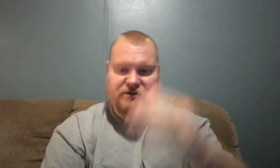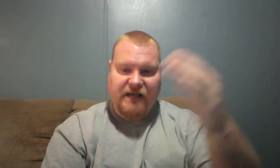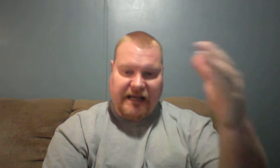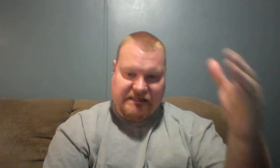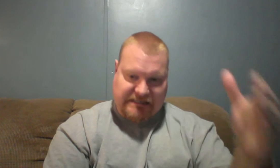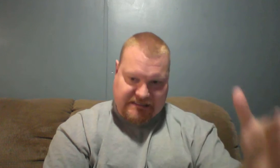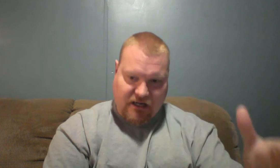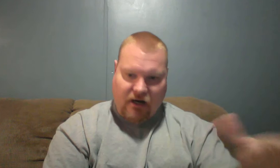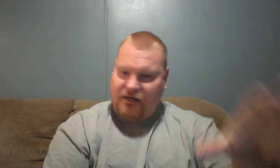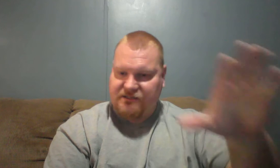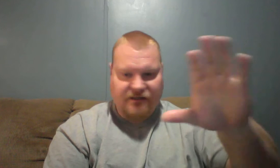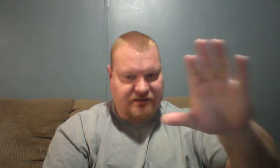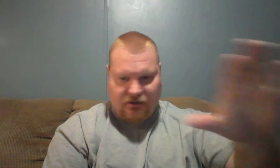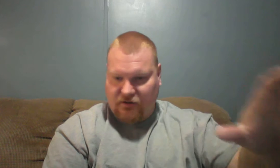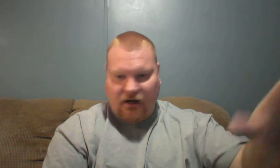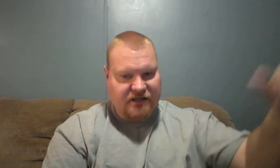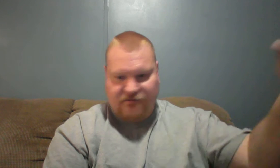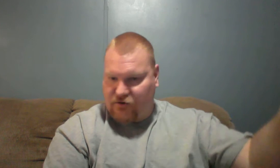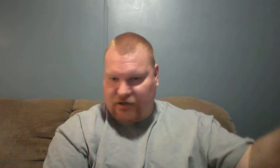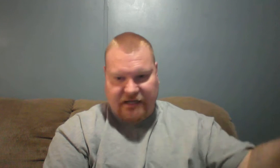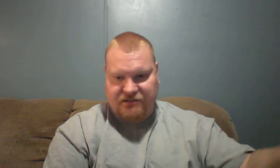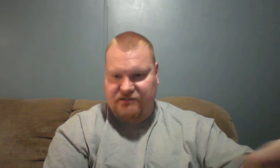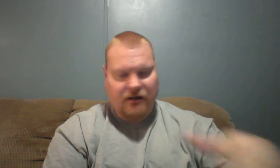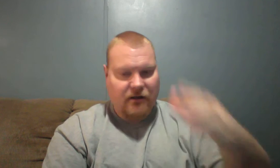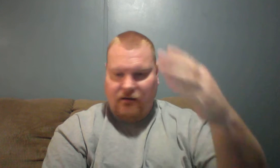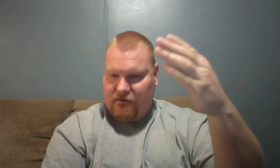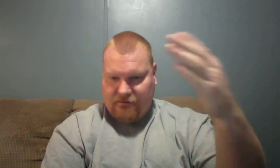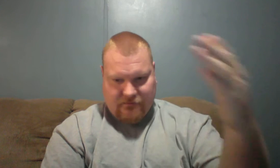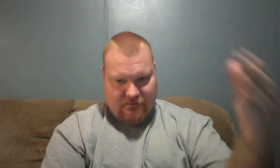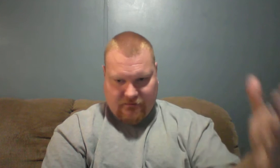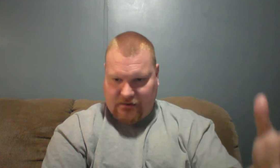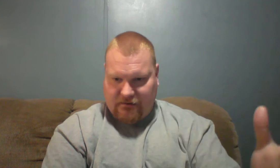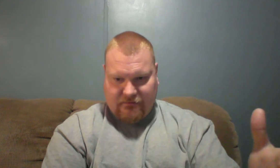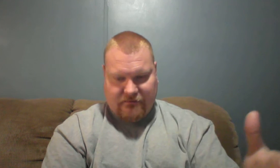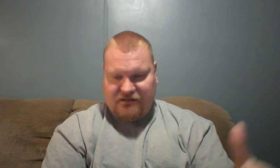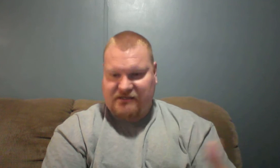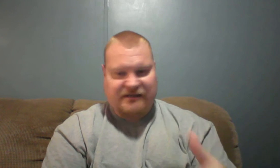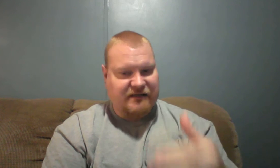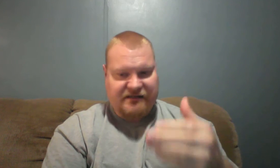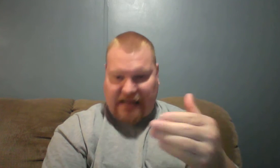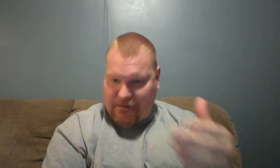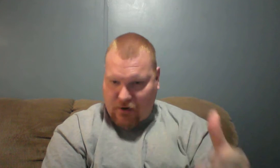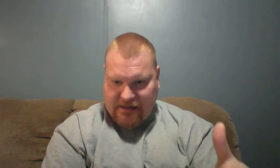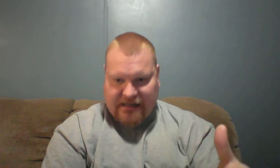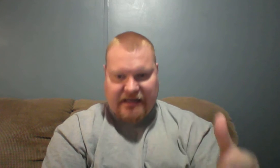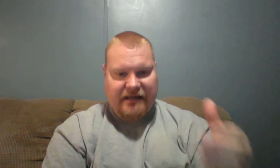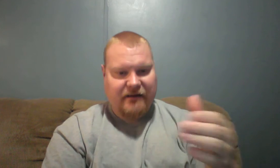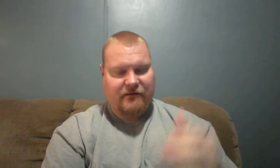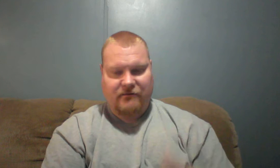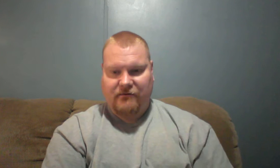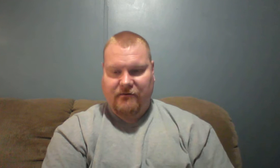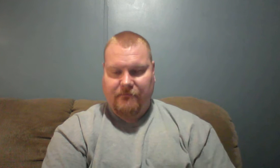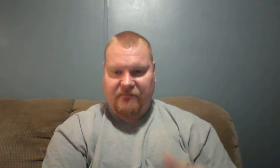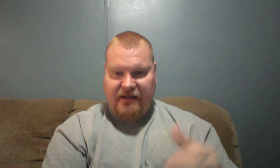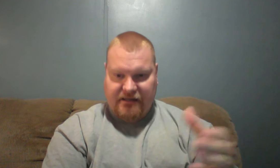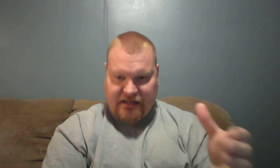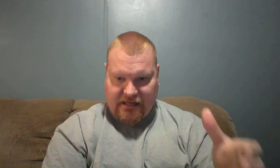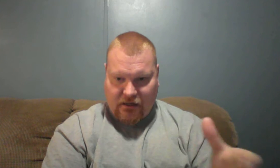as these gods, these other gods of other nations. Just the same way they did in the Old